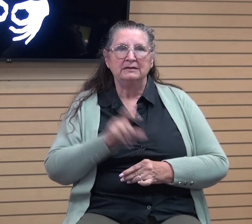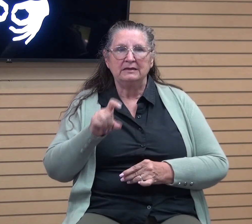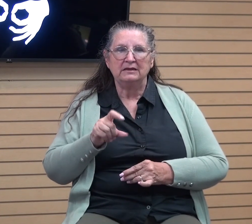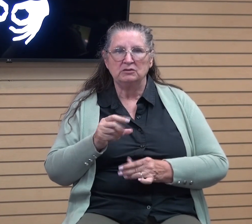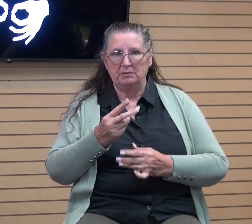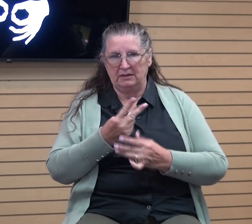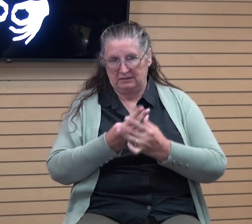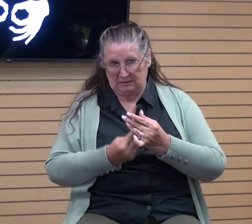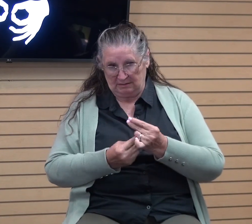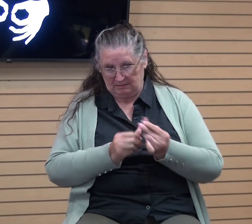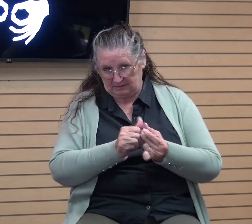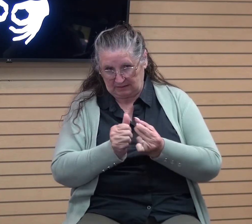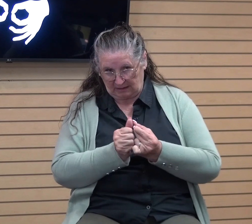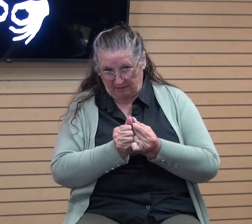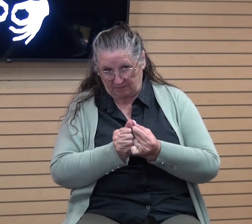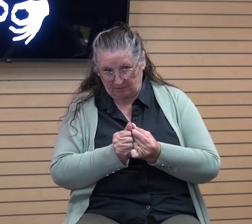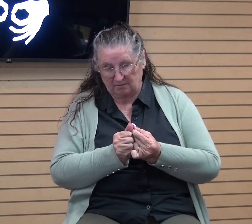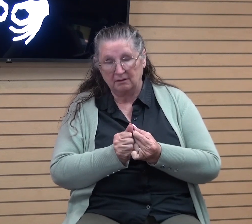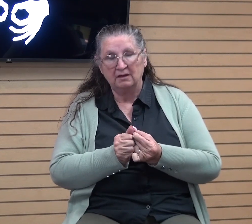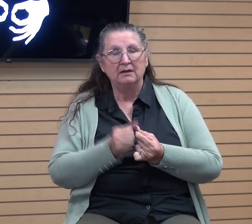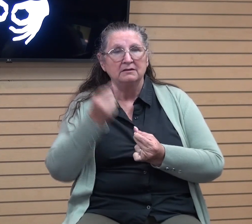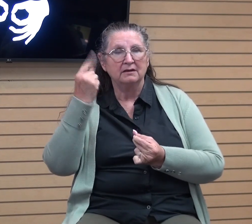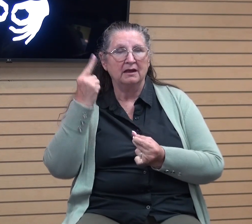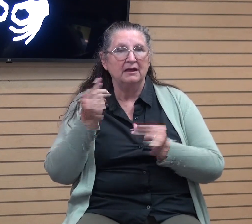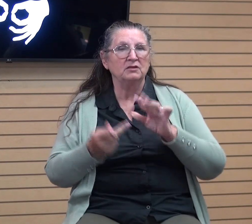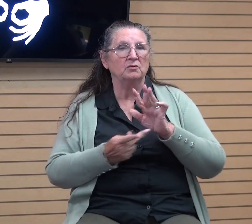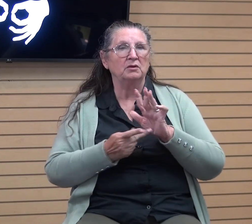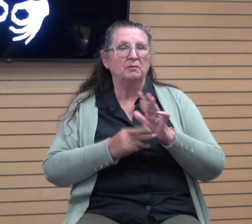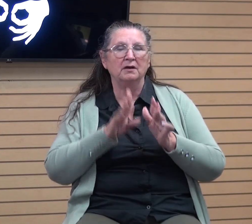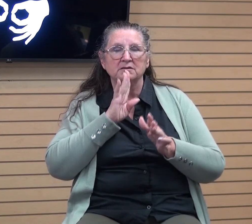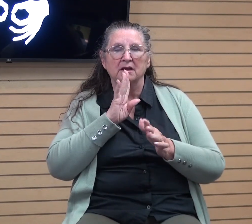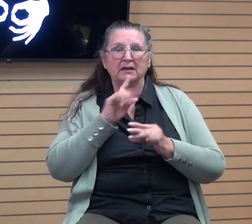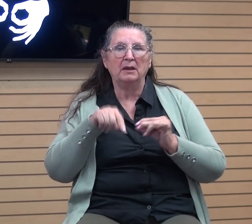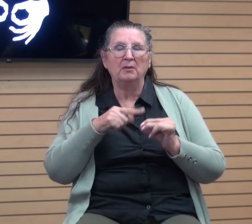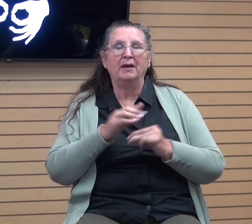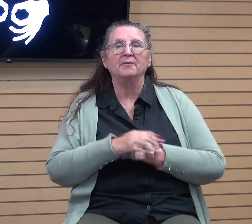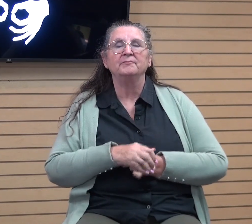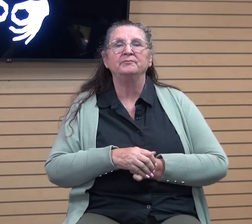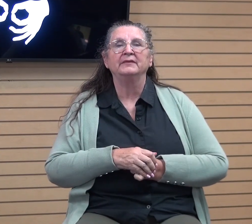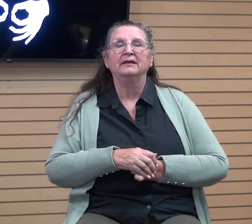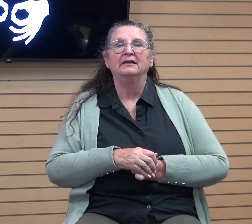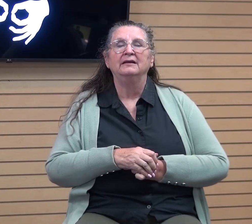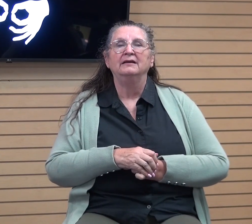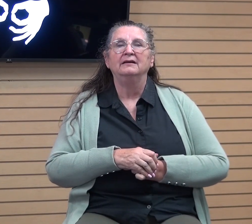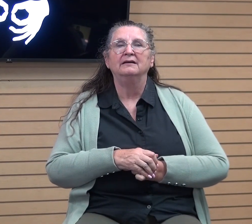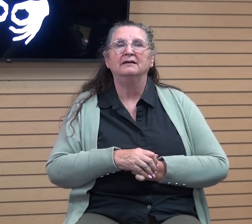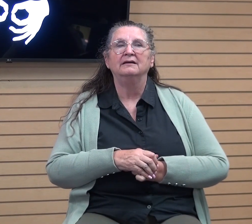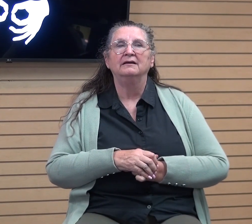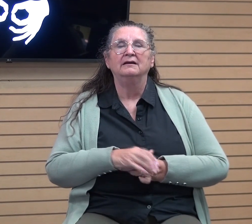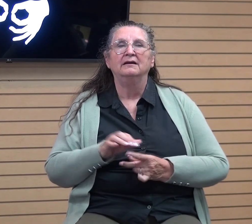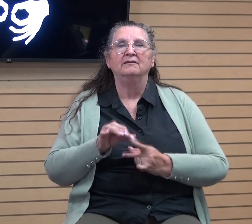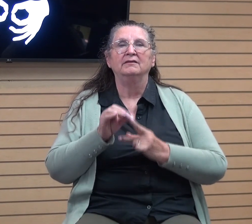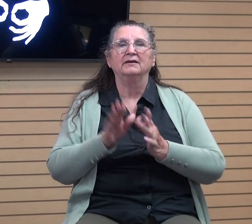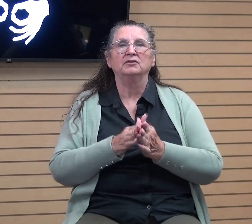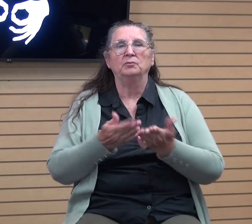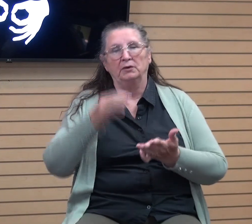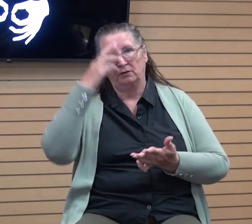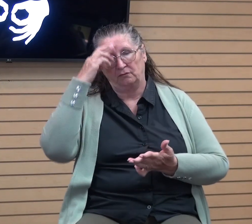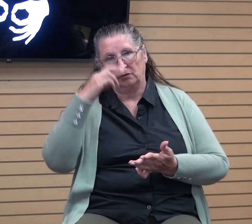understand what the Apostle Paul is talking about. But it's found in the book of Romans, chapter